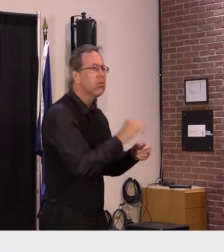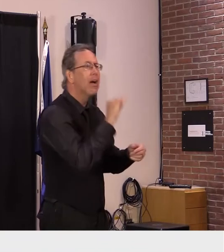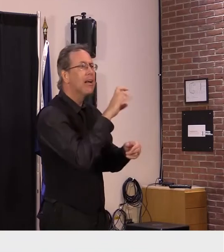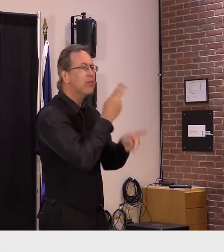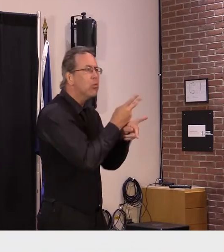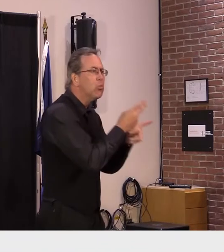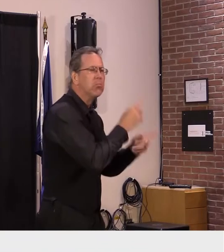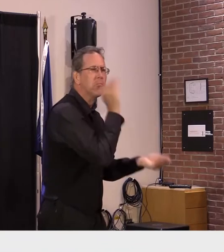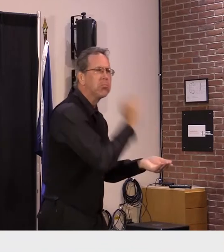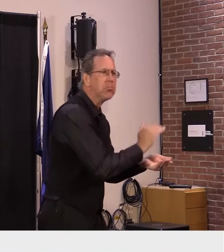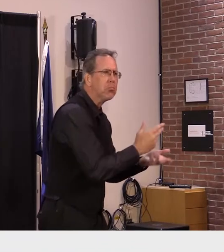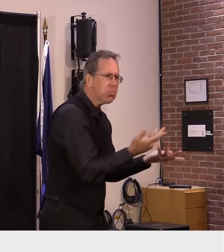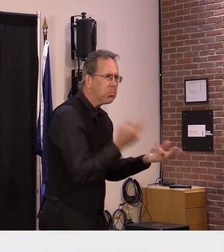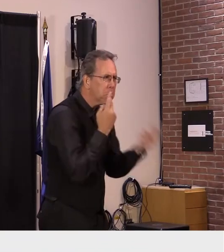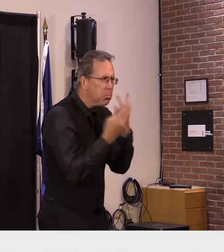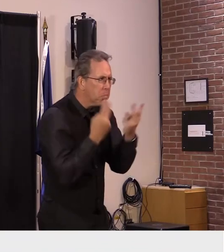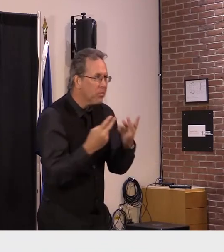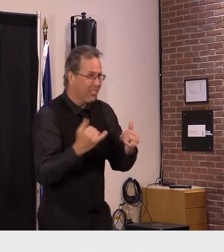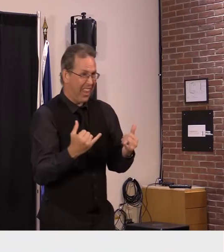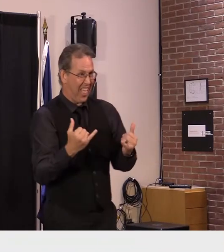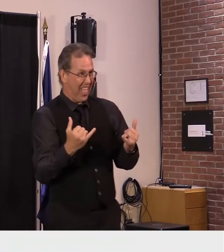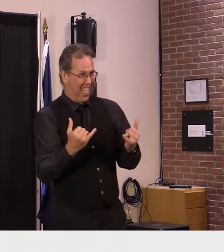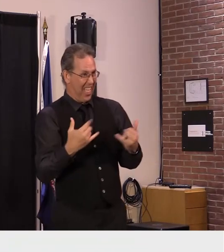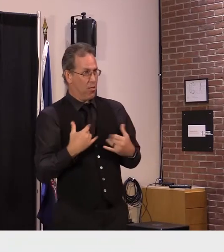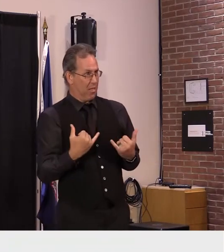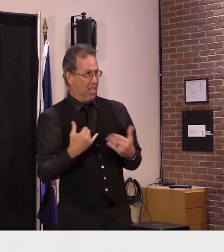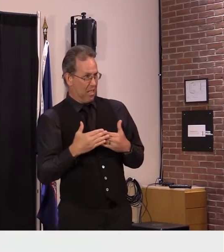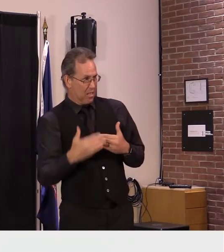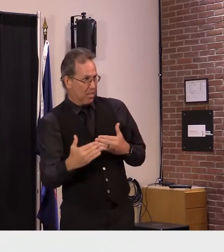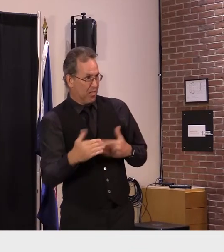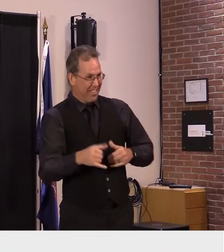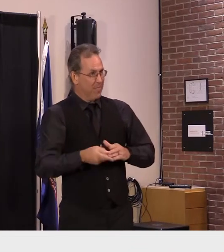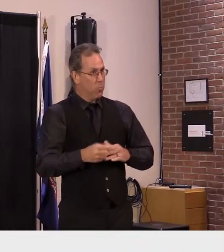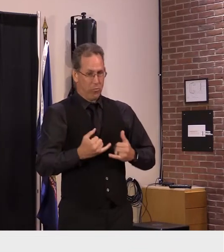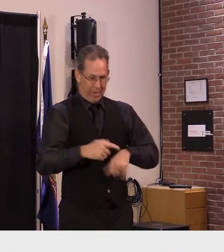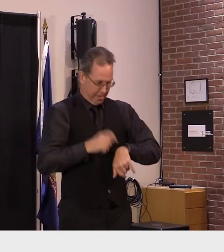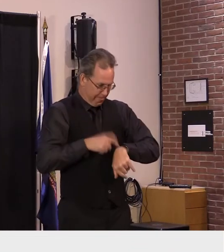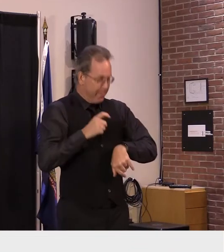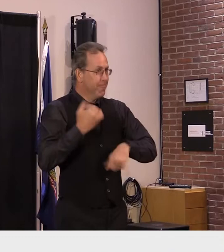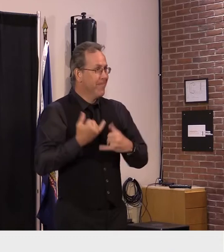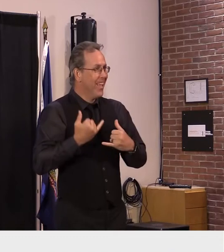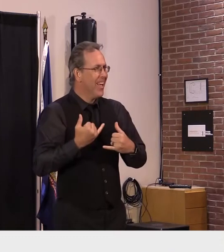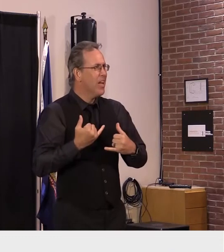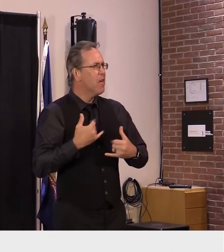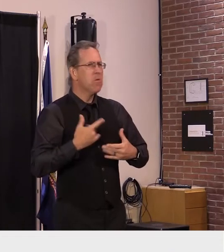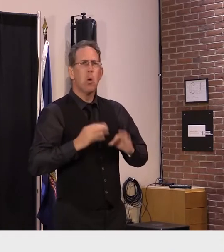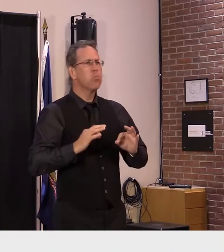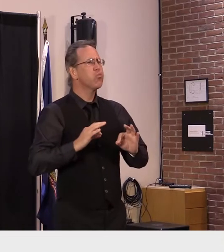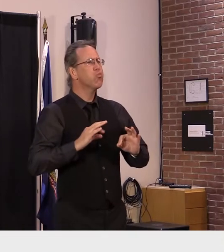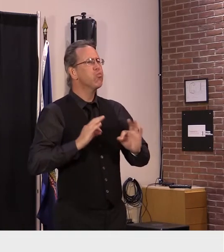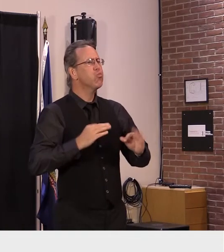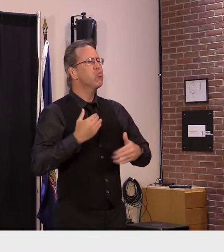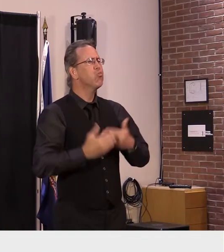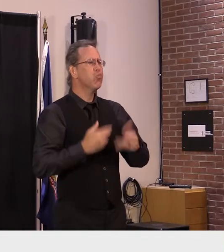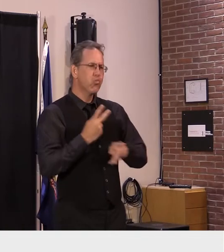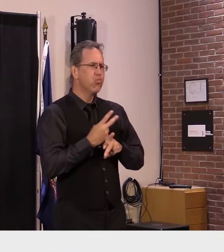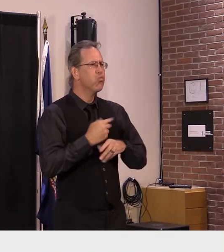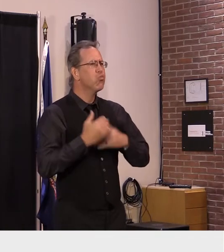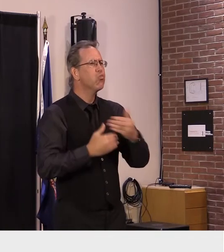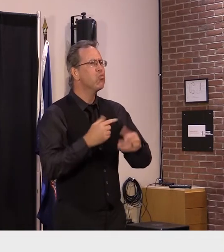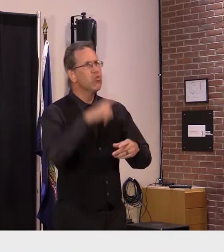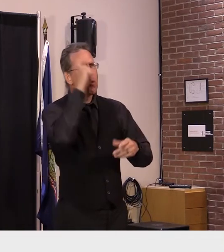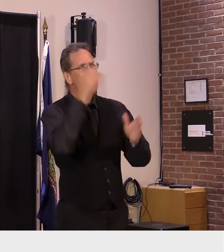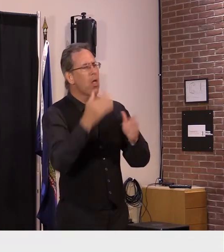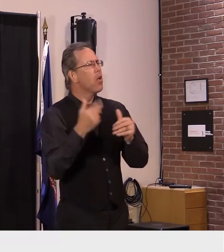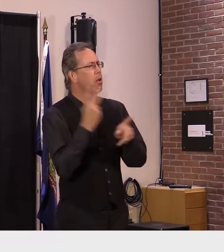so that's our we're comfortable at this point in time and don't believe that we're going to see a spike uh at least in the next